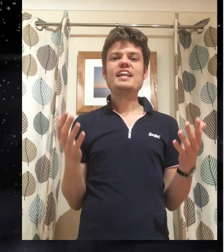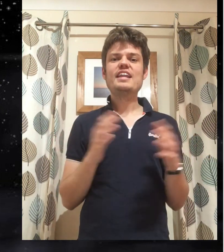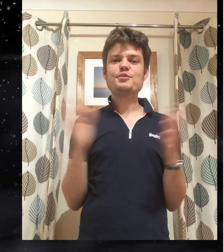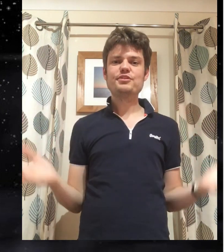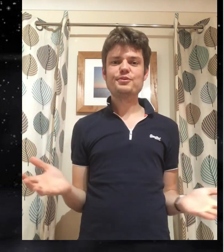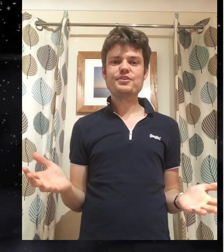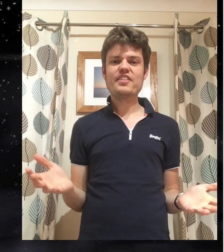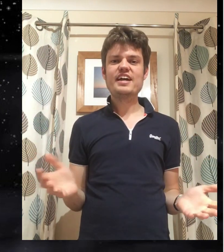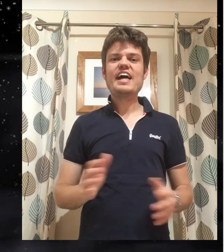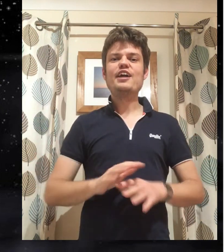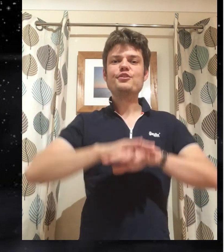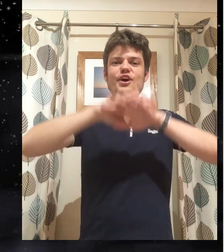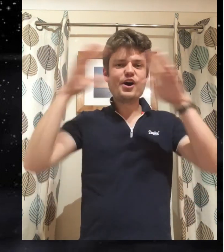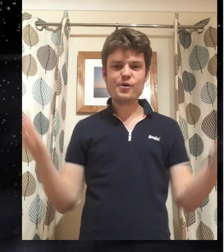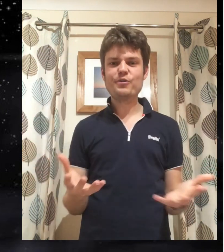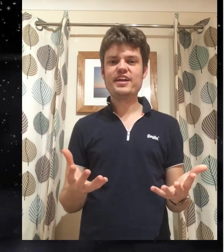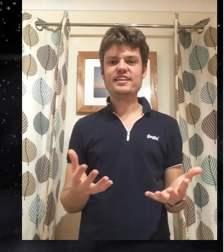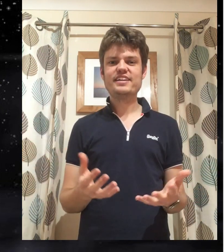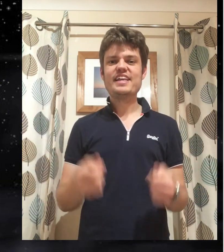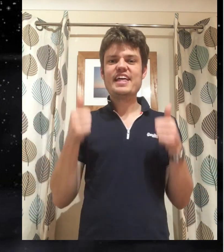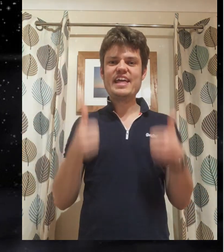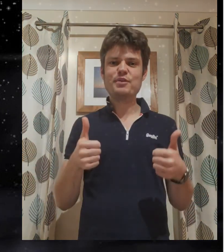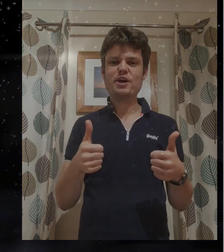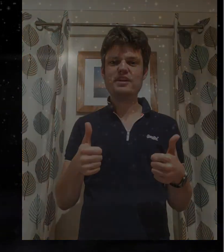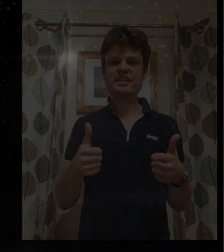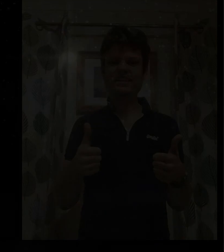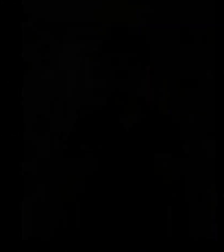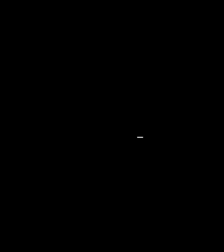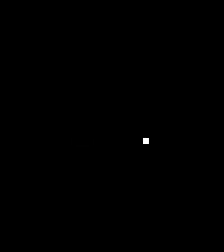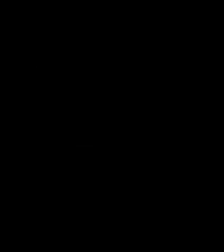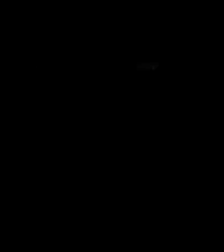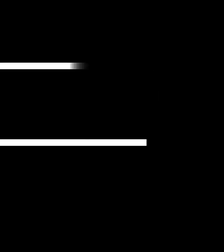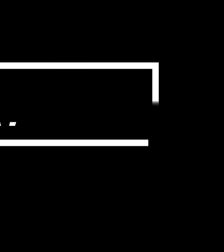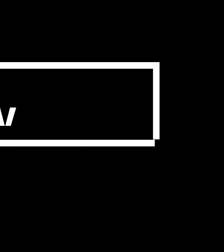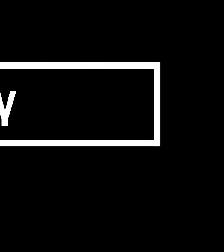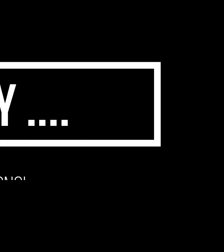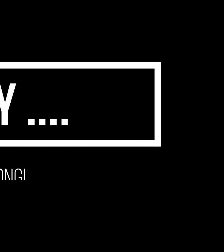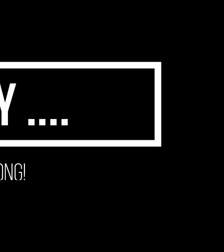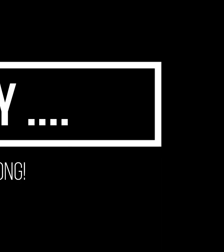let's put it all together and do the whole thing here we go so